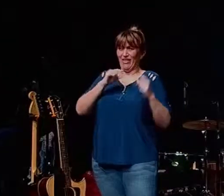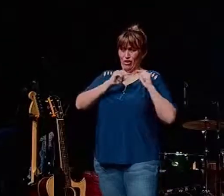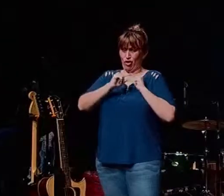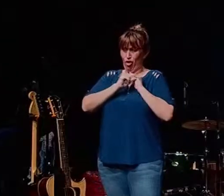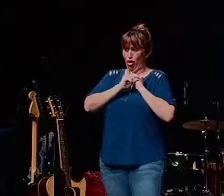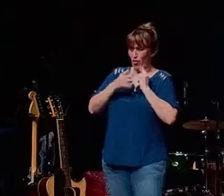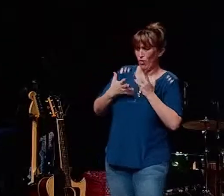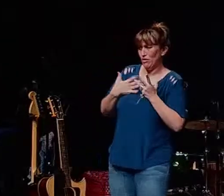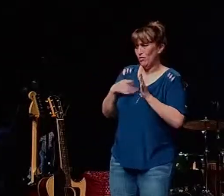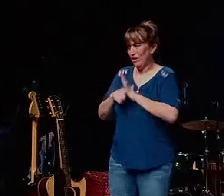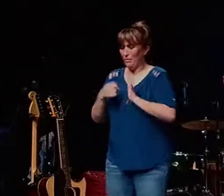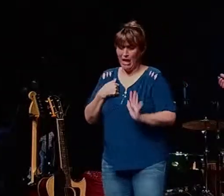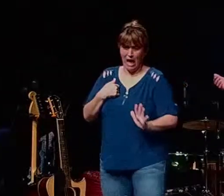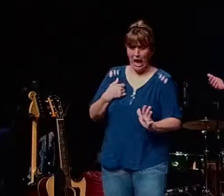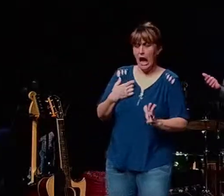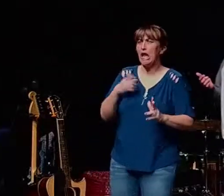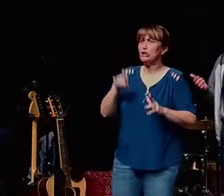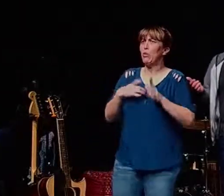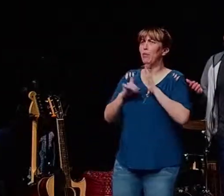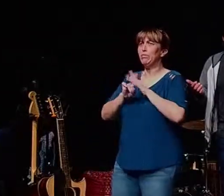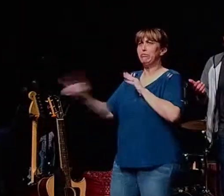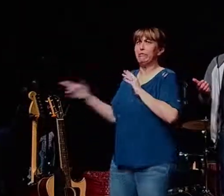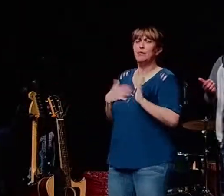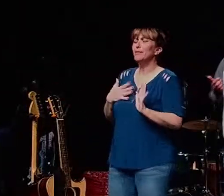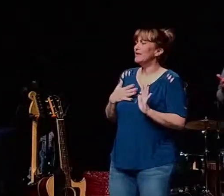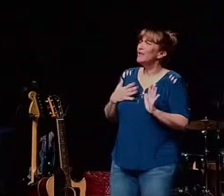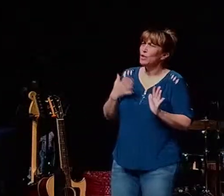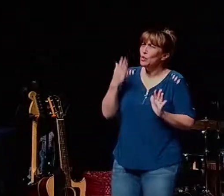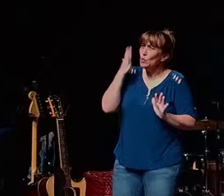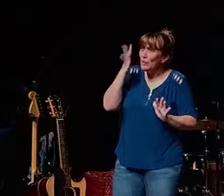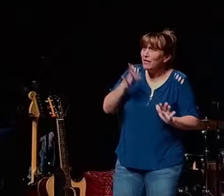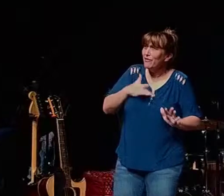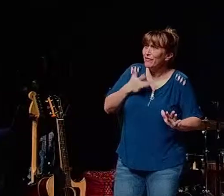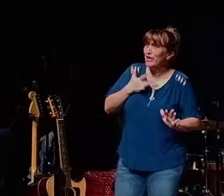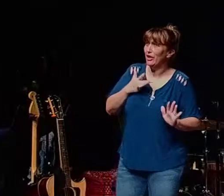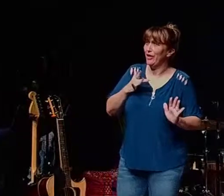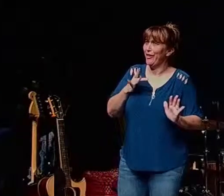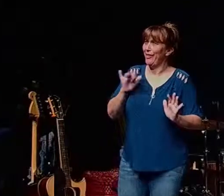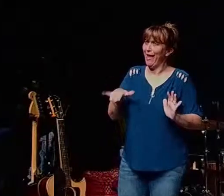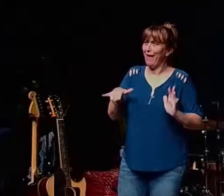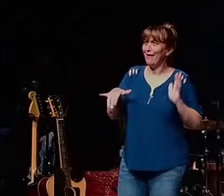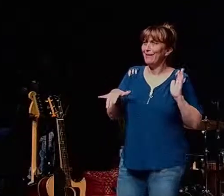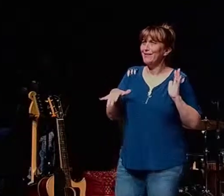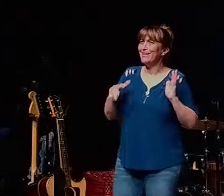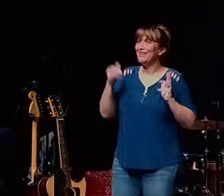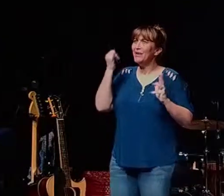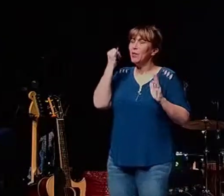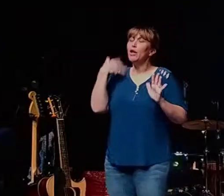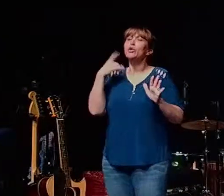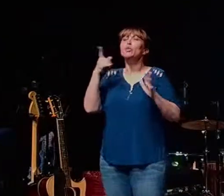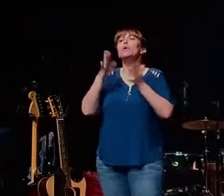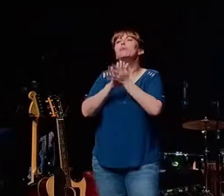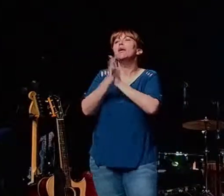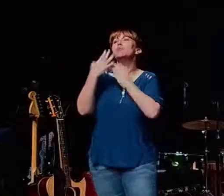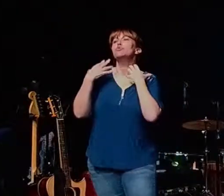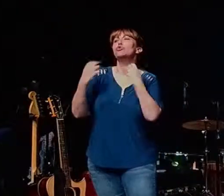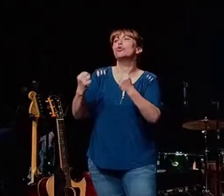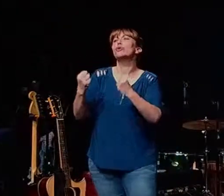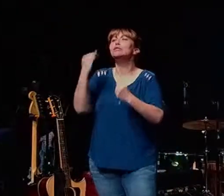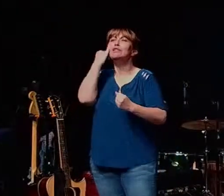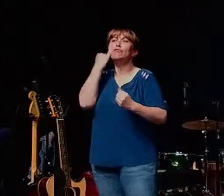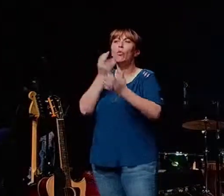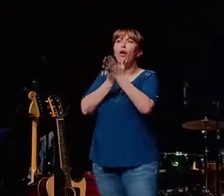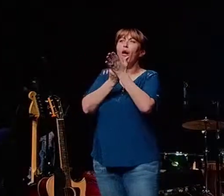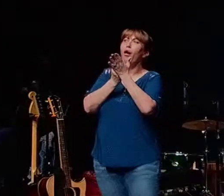menacing to me right now so i should probably peel away and you will have the courage if you are true to not do that